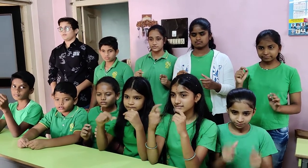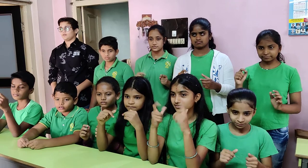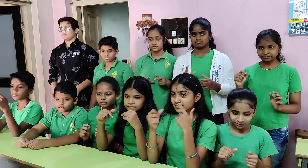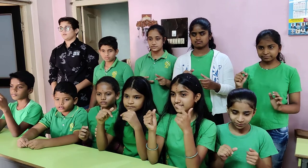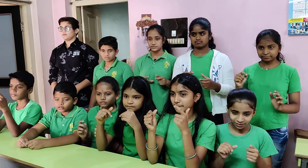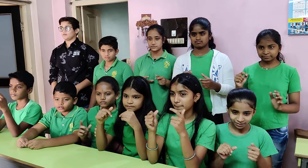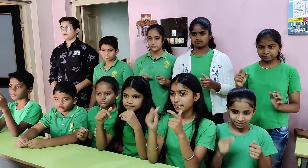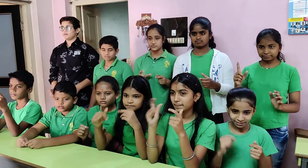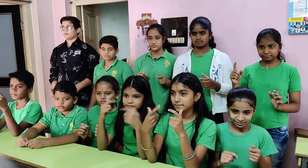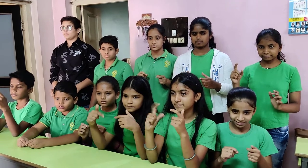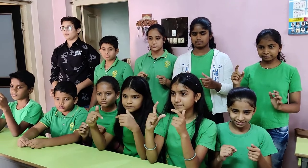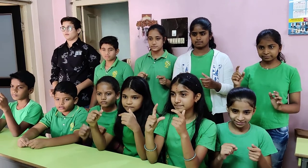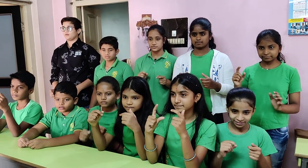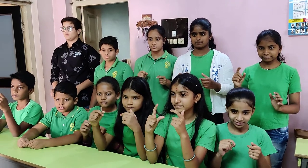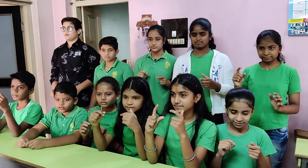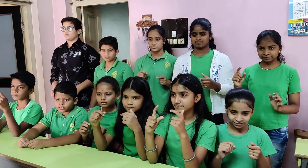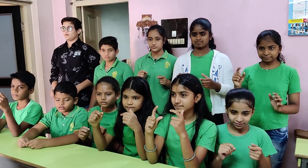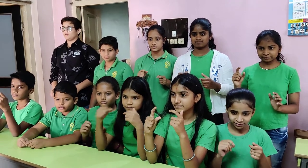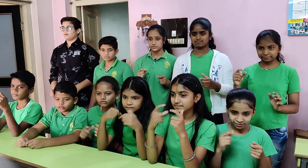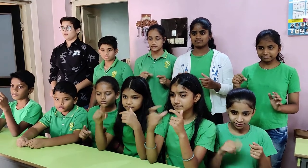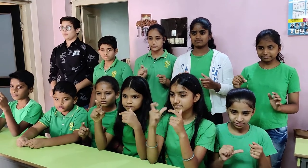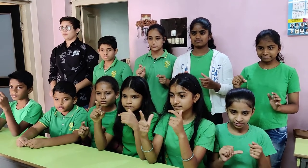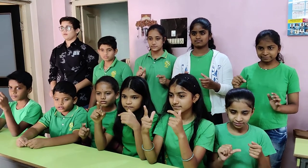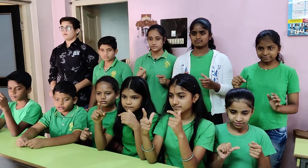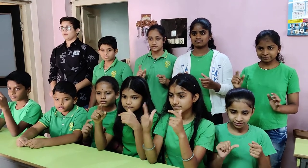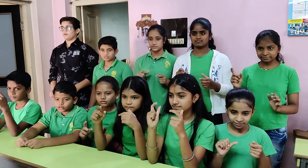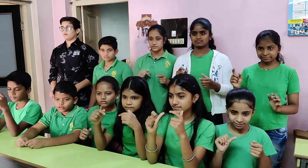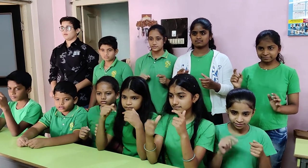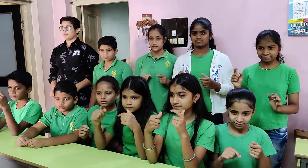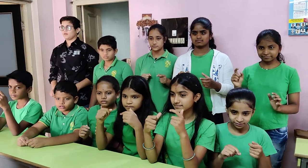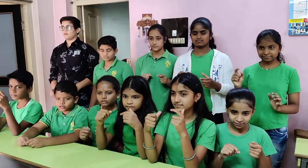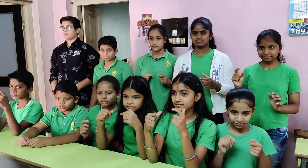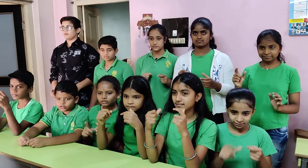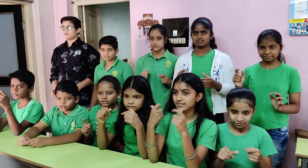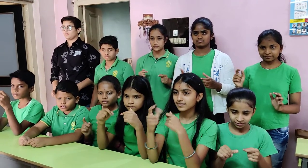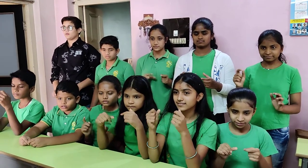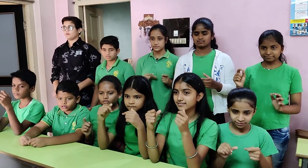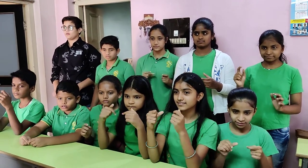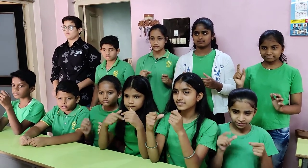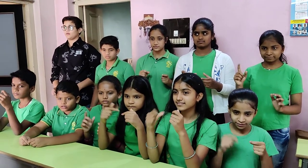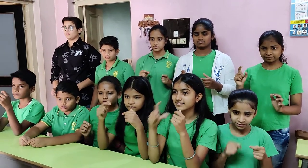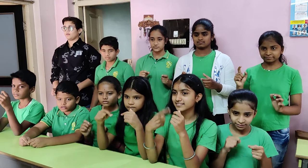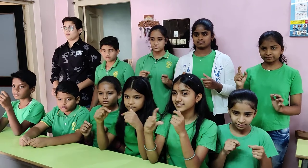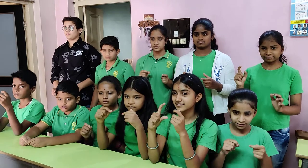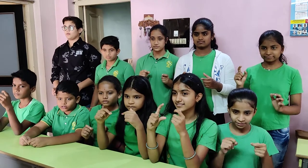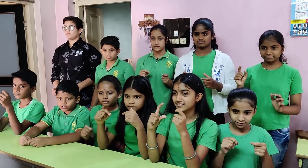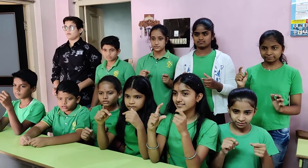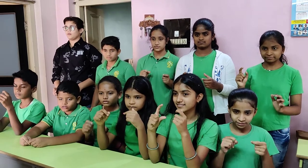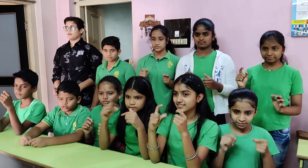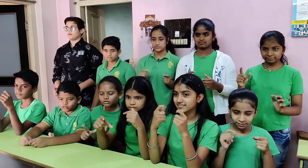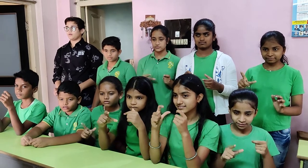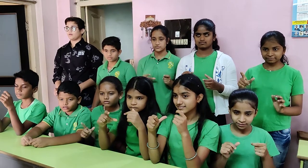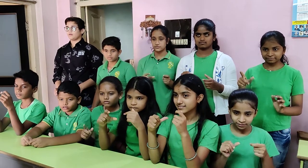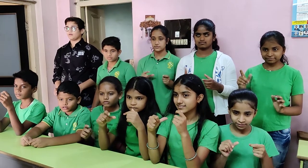6, less 4, 3, 4, 7, less 6, 9,